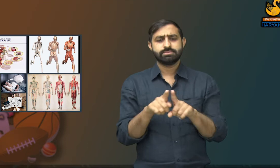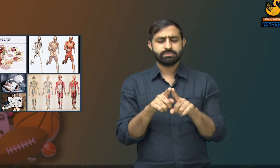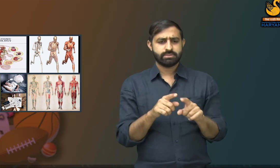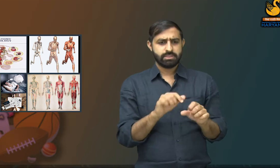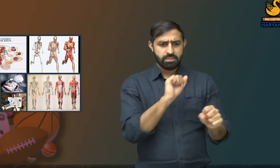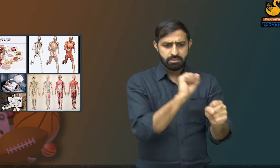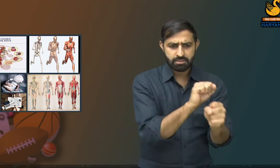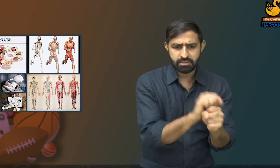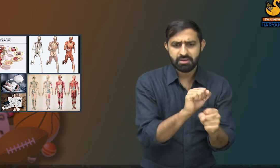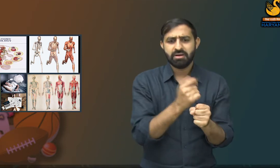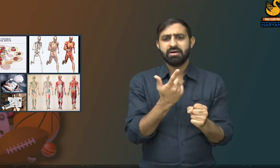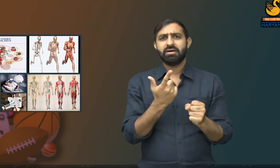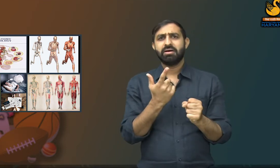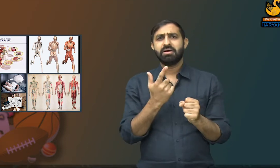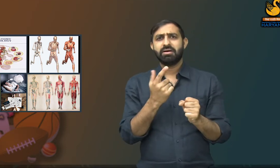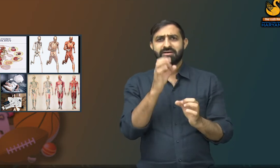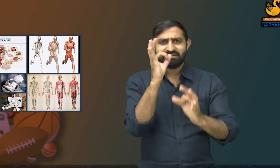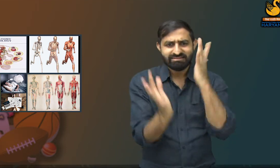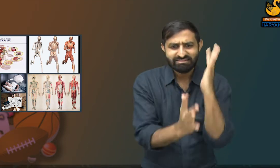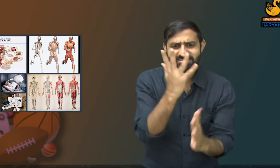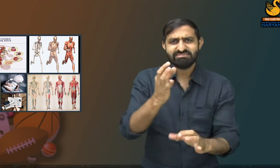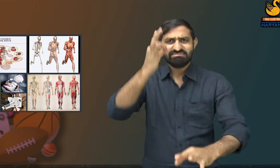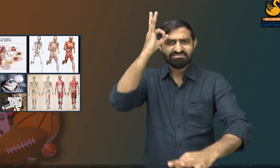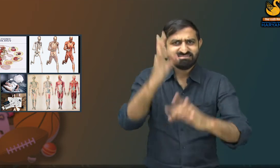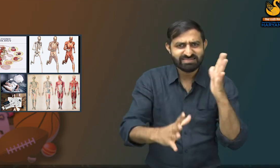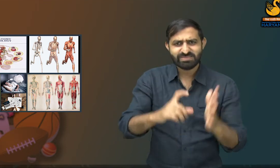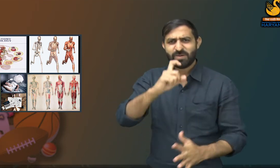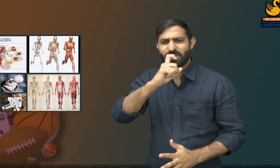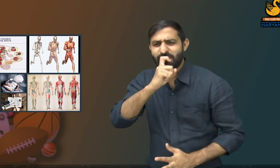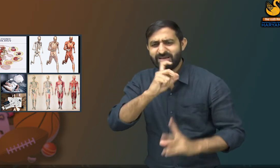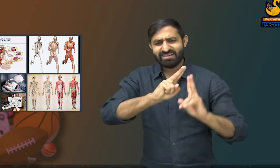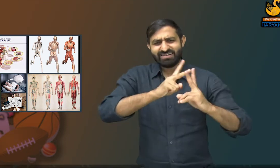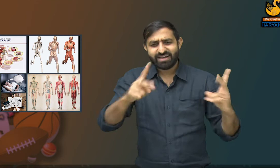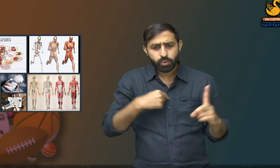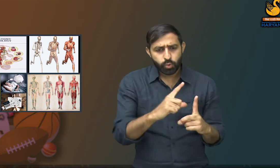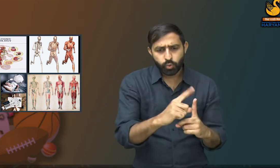So, all parts of our body help us to perform different activities.